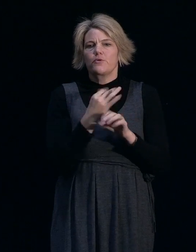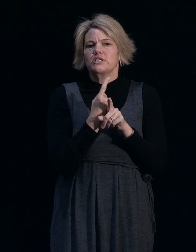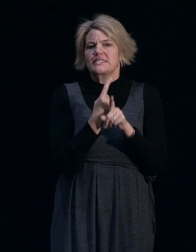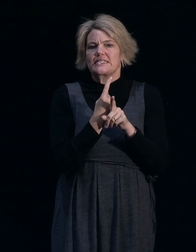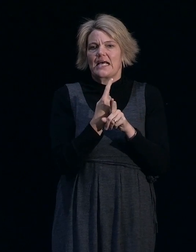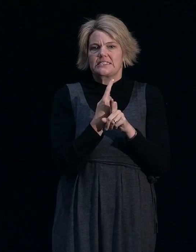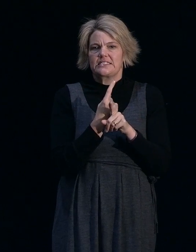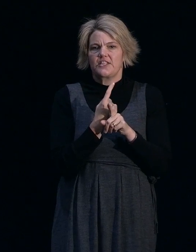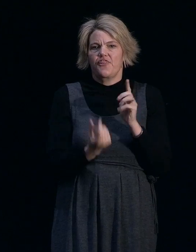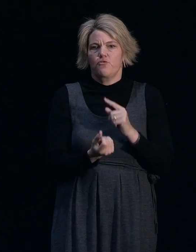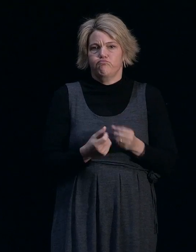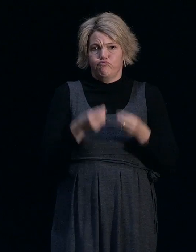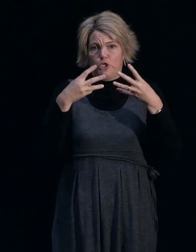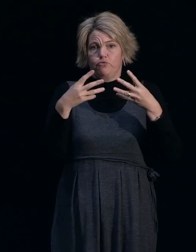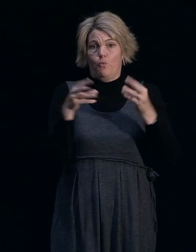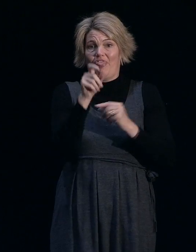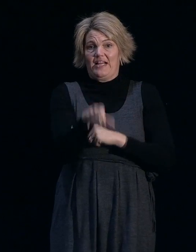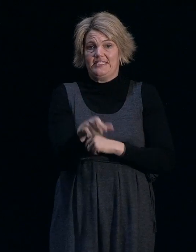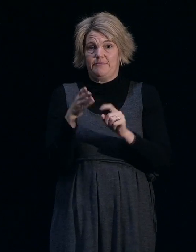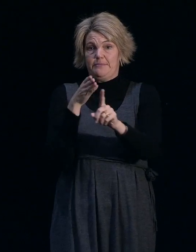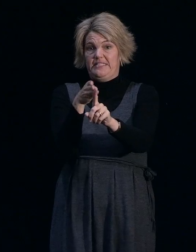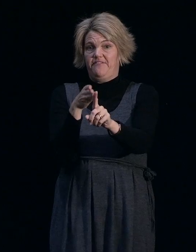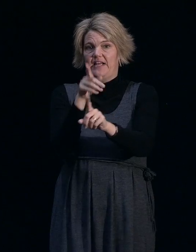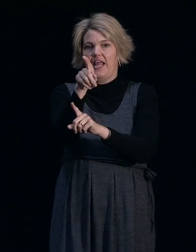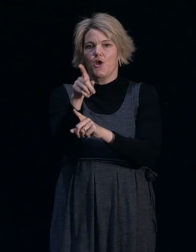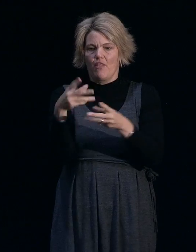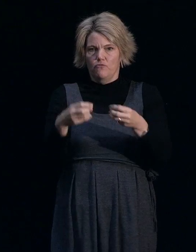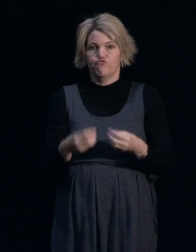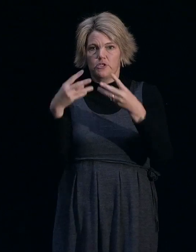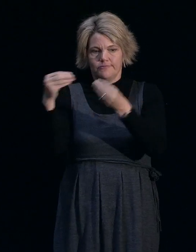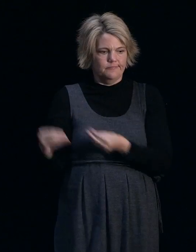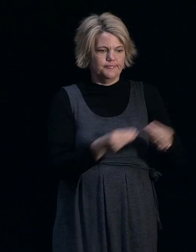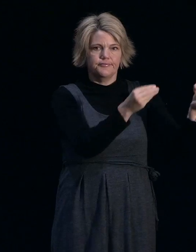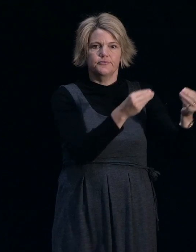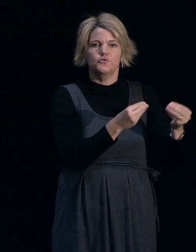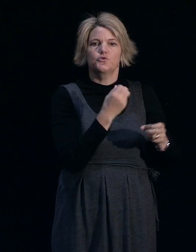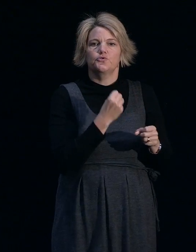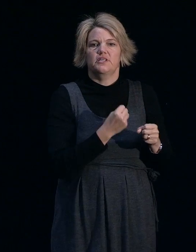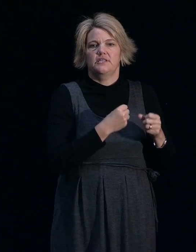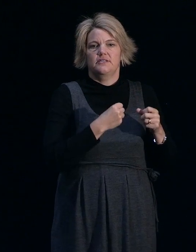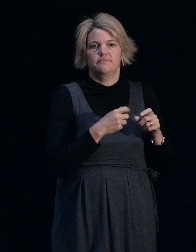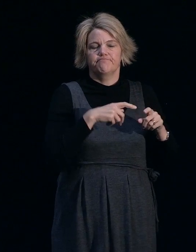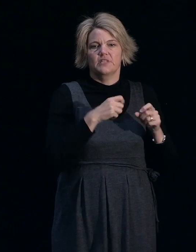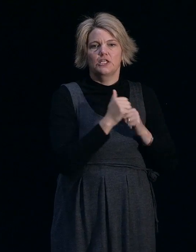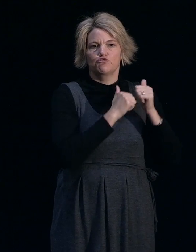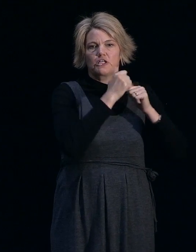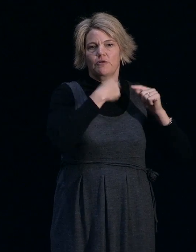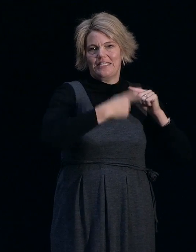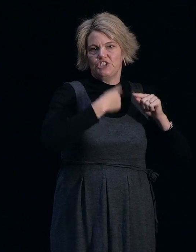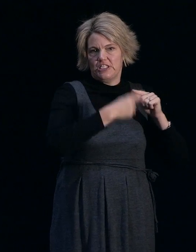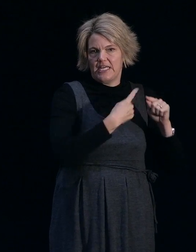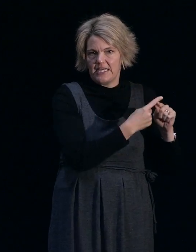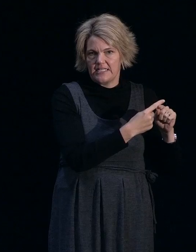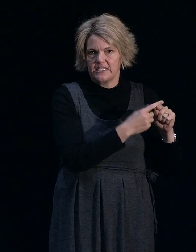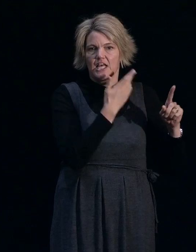customers specifically. We'd be using that to go to the structural engineer to design the foundations. So the next step would be really discussing the foundations